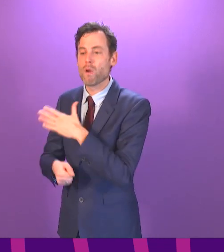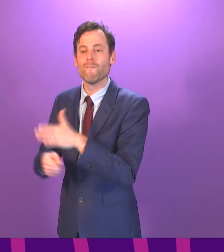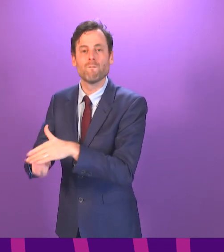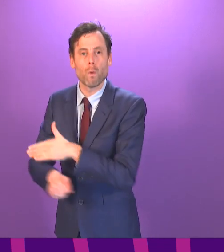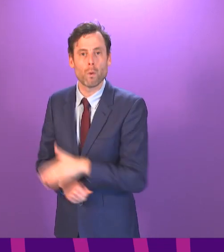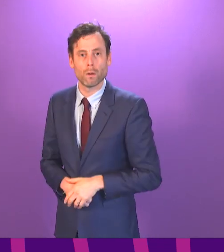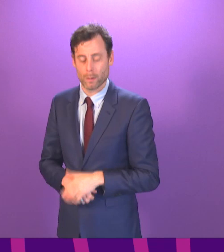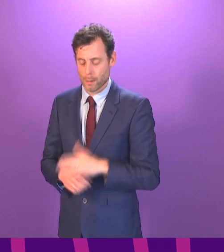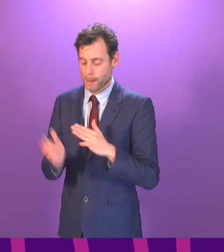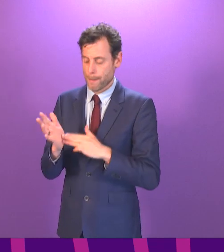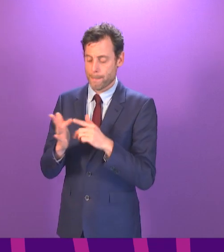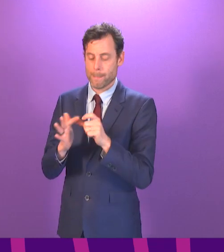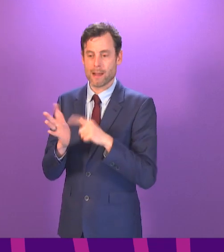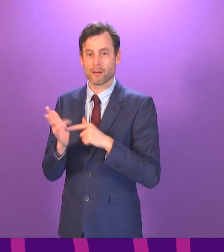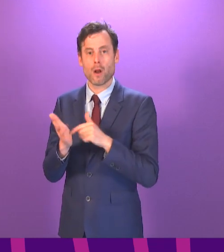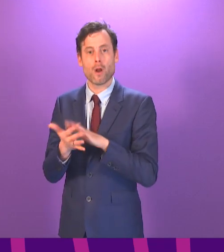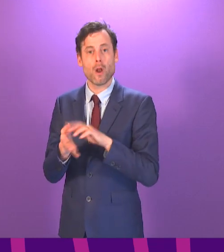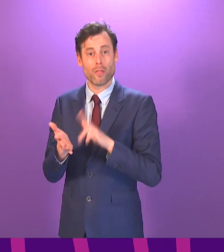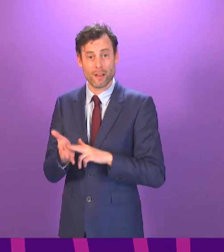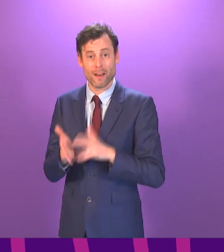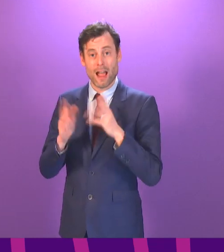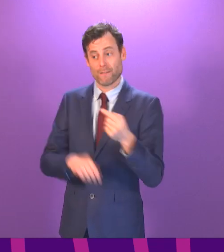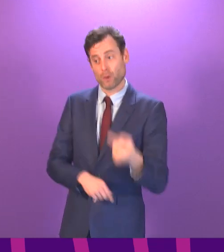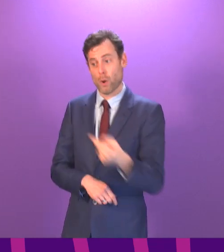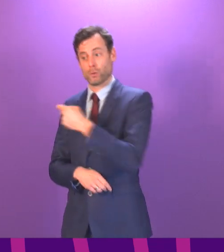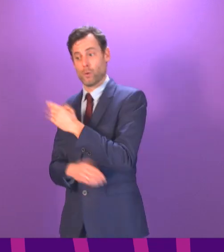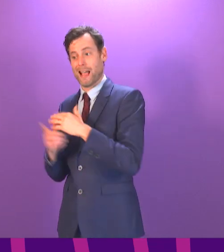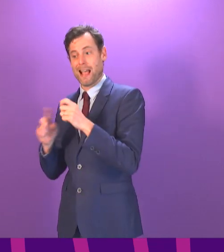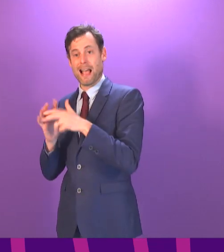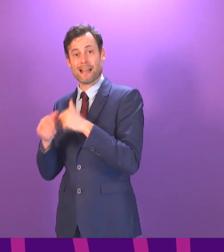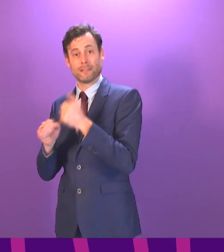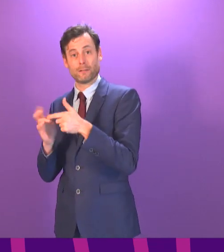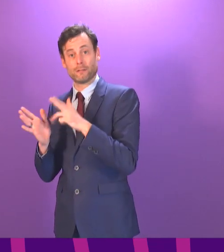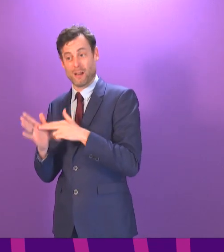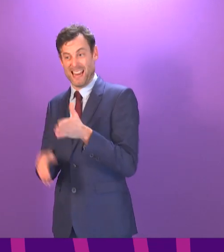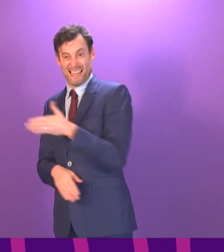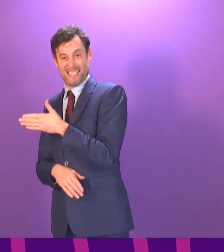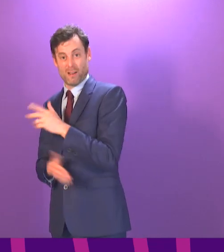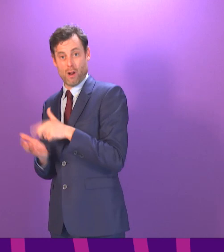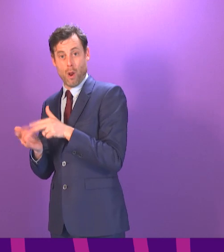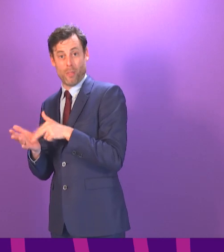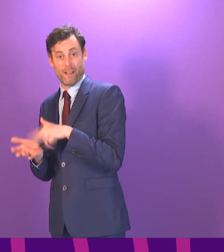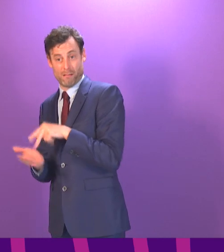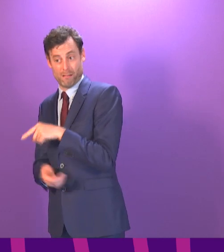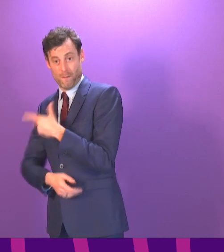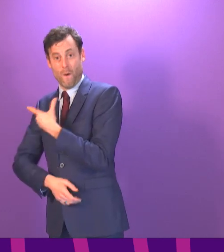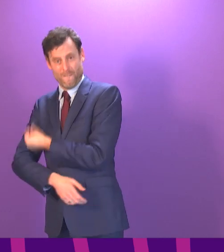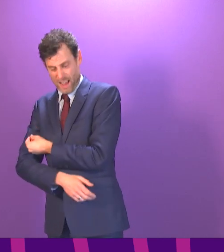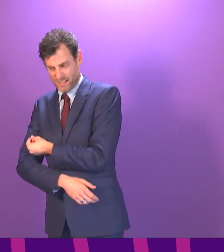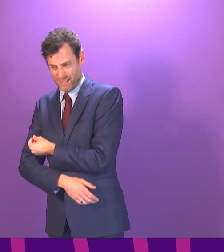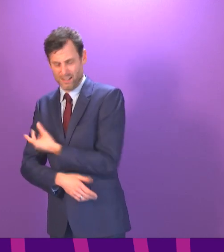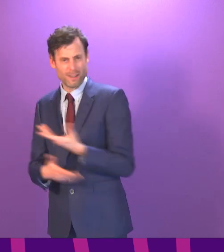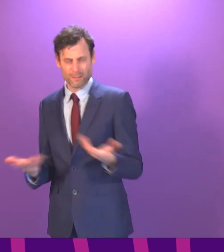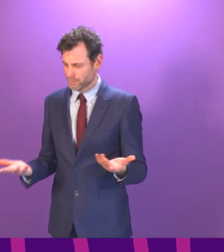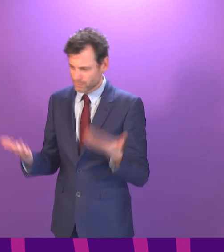residents being sent to Haddington in East Lothian for their vaccination and we have the whole rollout of second doses still to